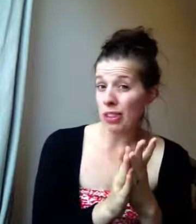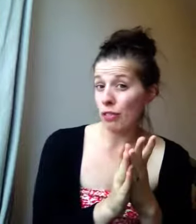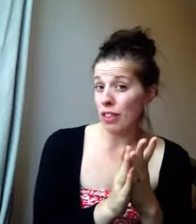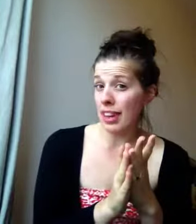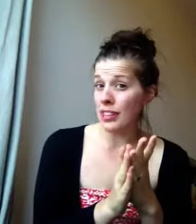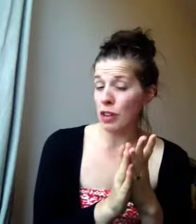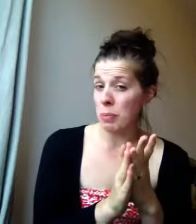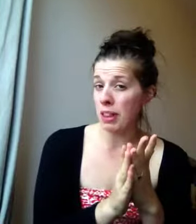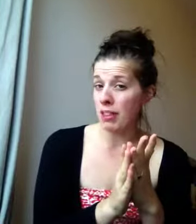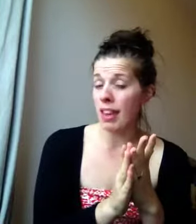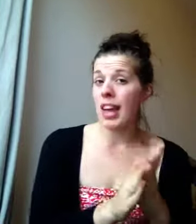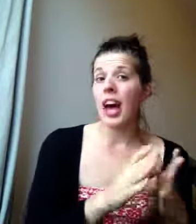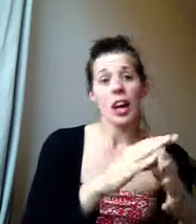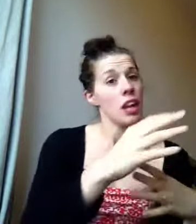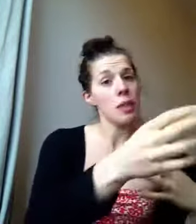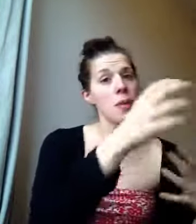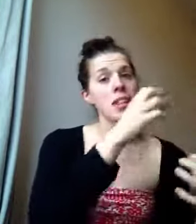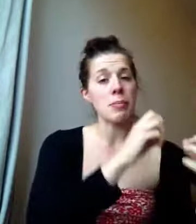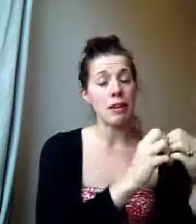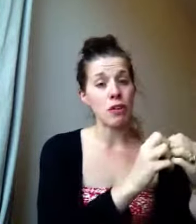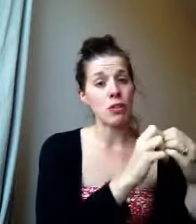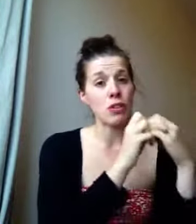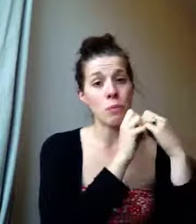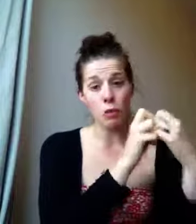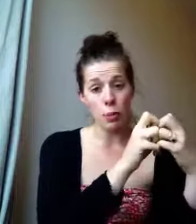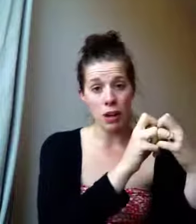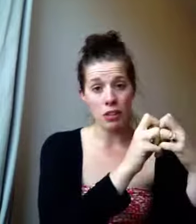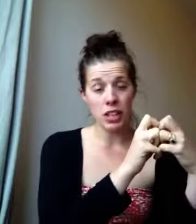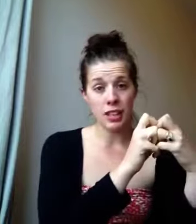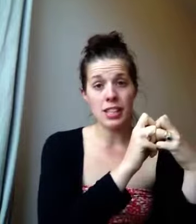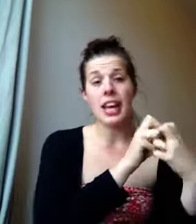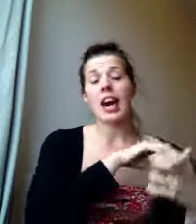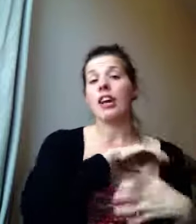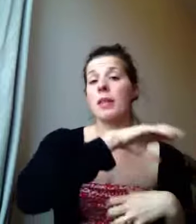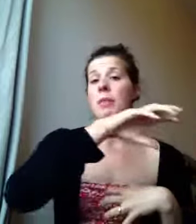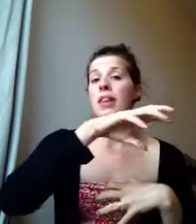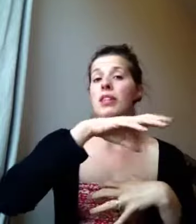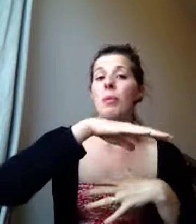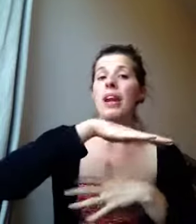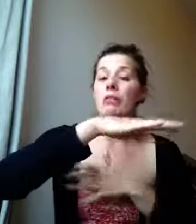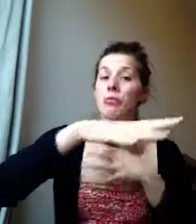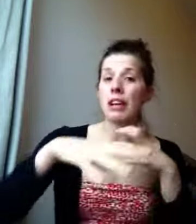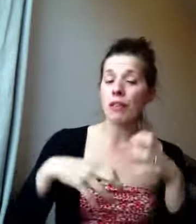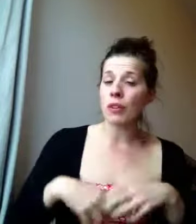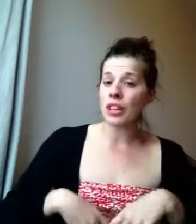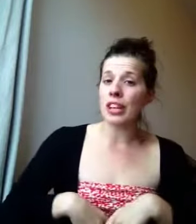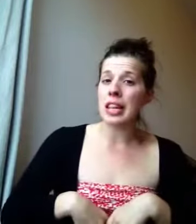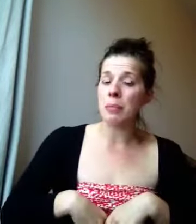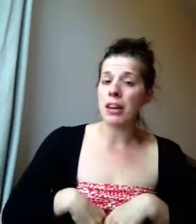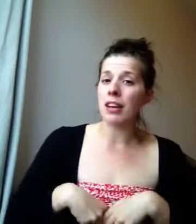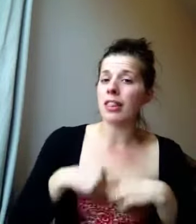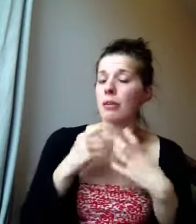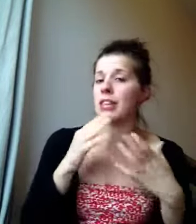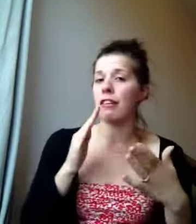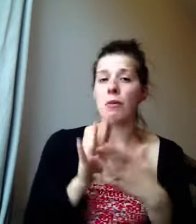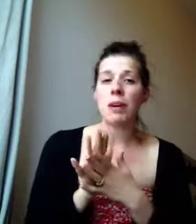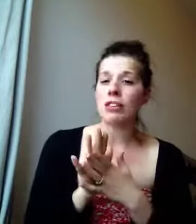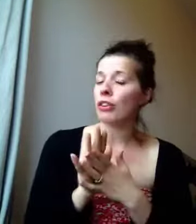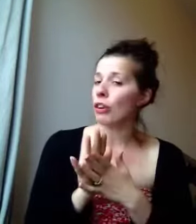on for the next few months. And other months I might focus on probiotics. And other months when I was really focusing on healing my gut, that was like fermented cod